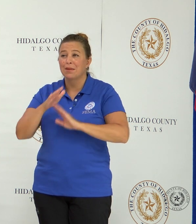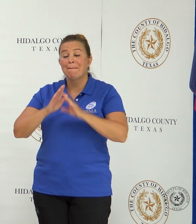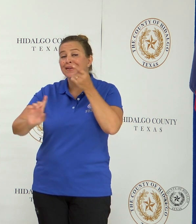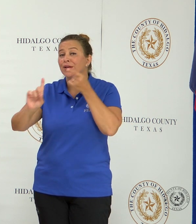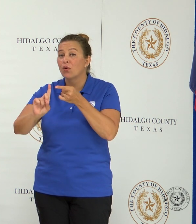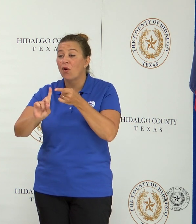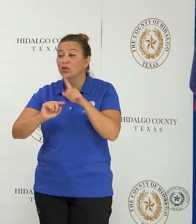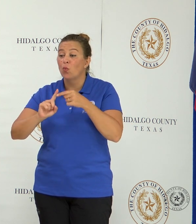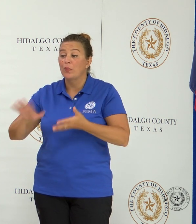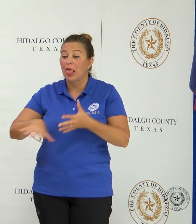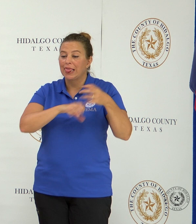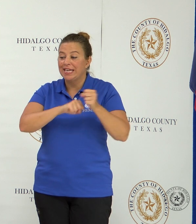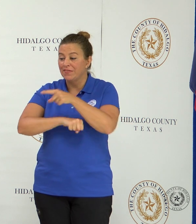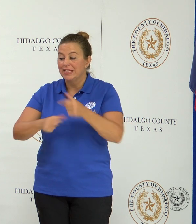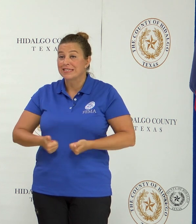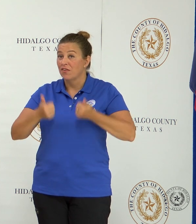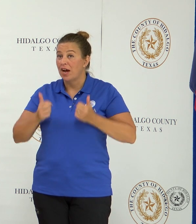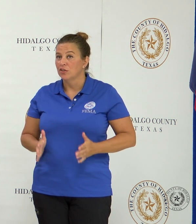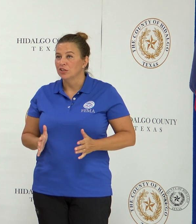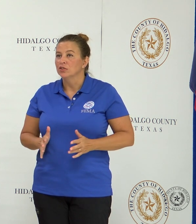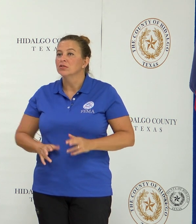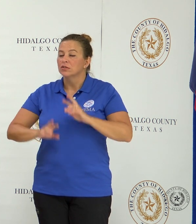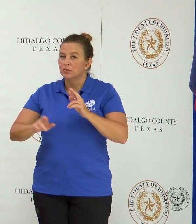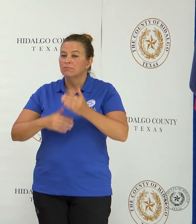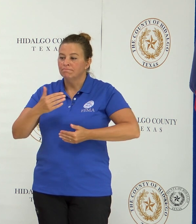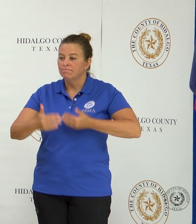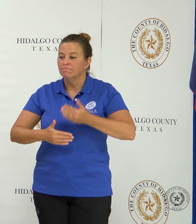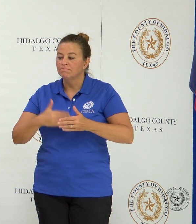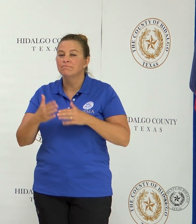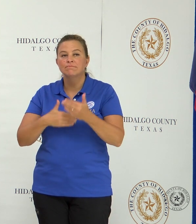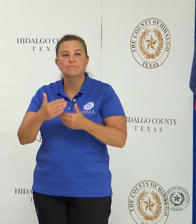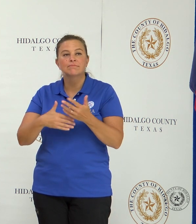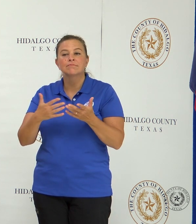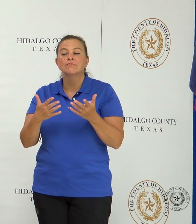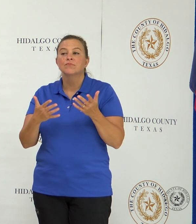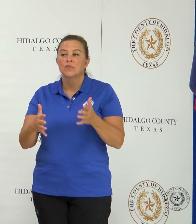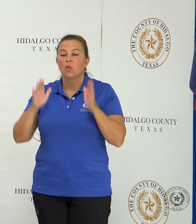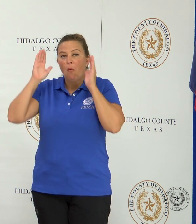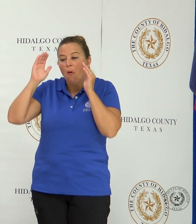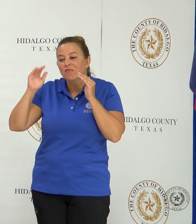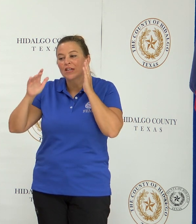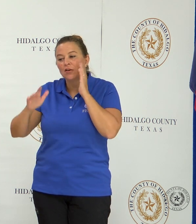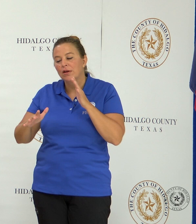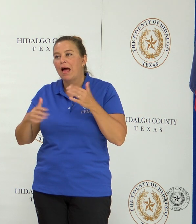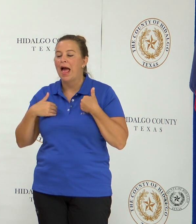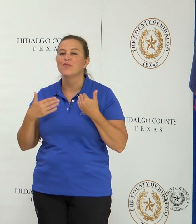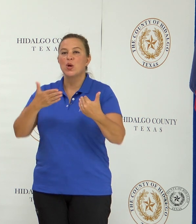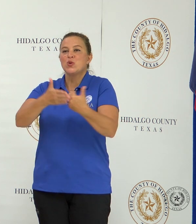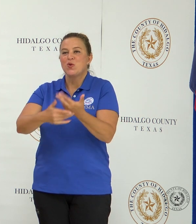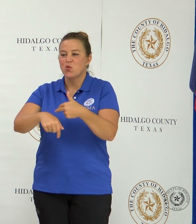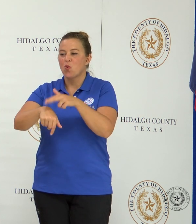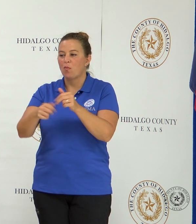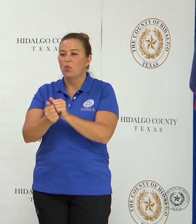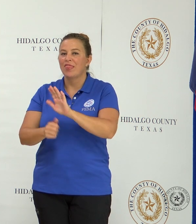goal is that when we leave, these survivors are on the way through case management, and hopefully they're going to reach that new normal with their